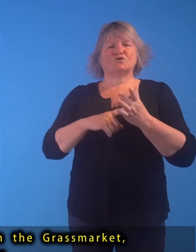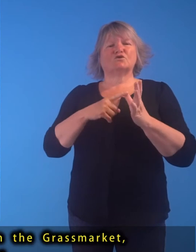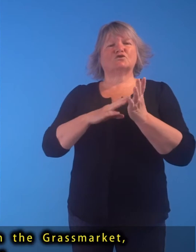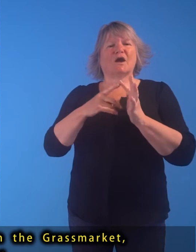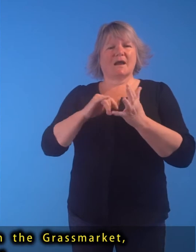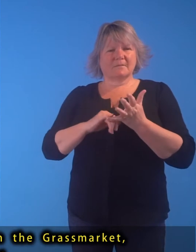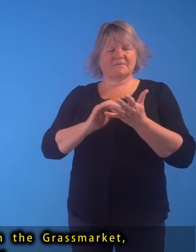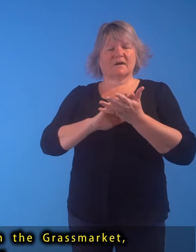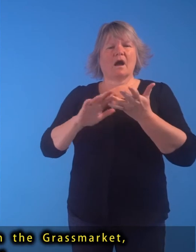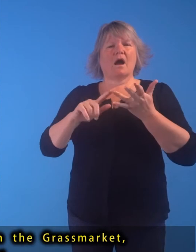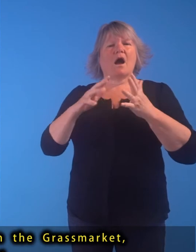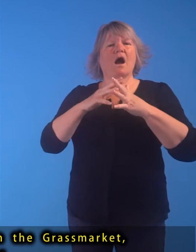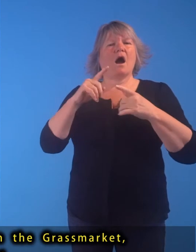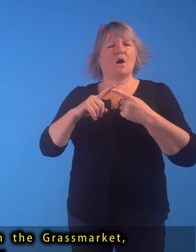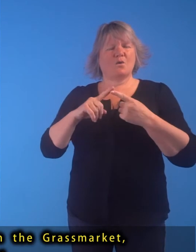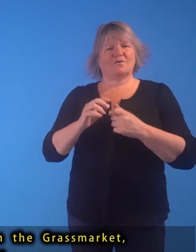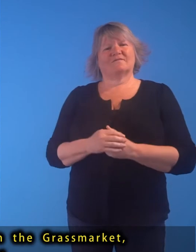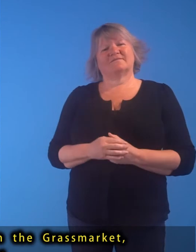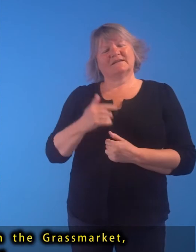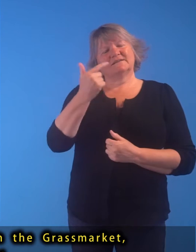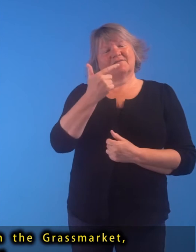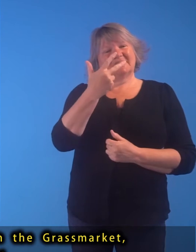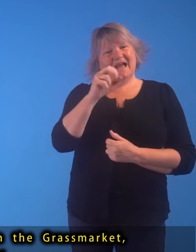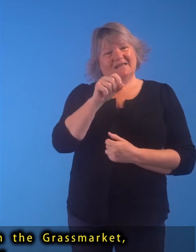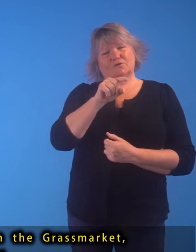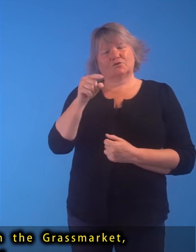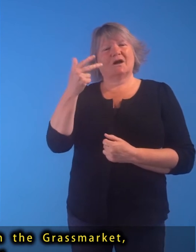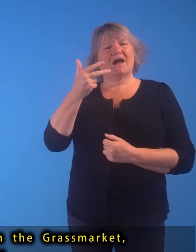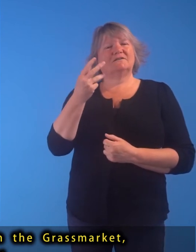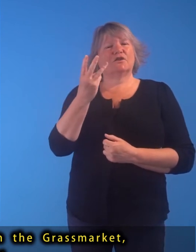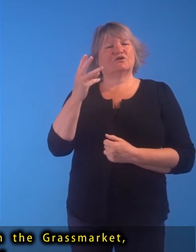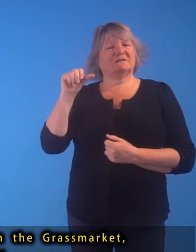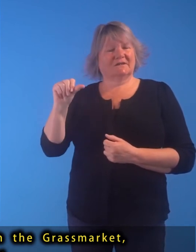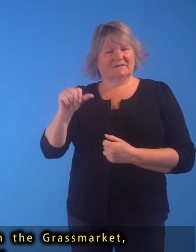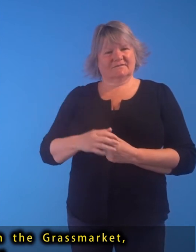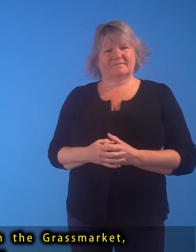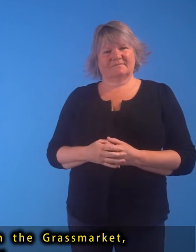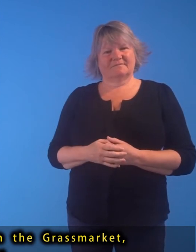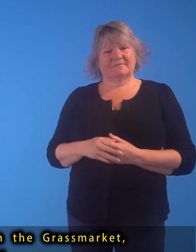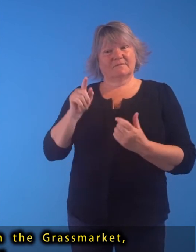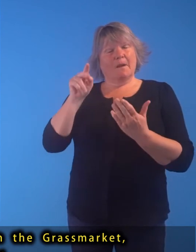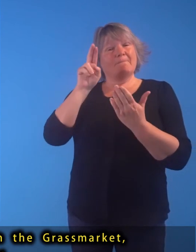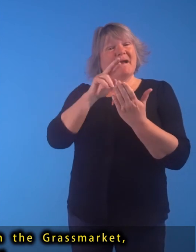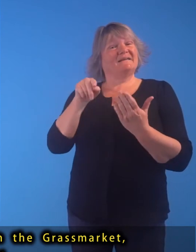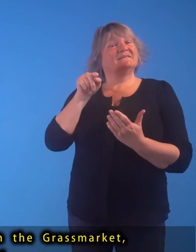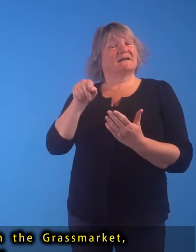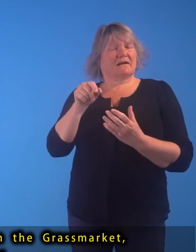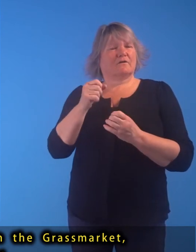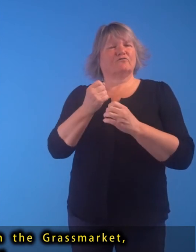James Howe, 1780-1836-1836 Horse fare in the